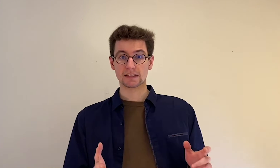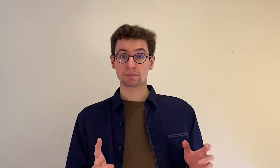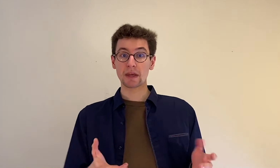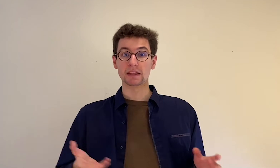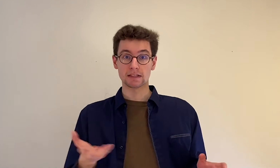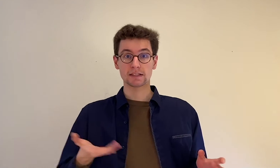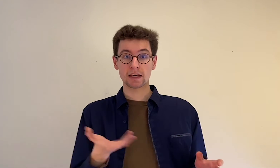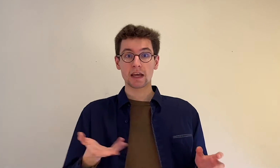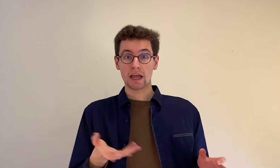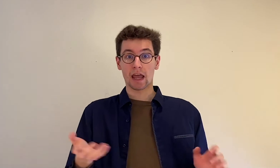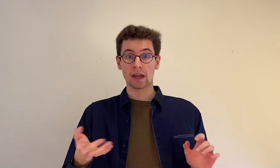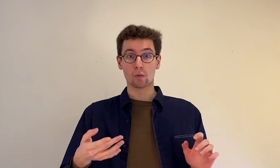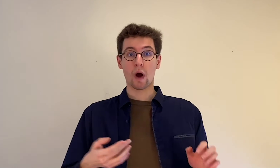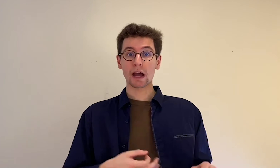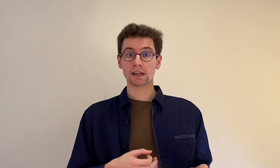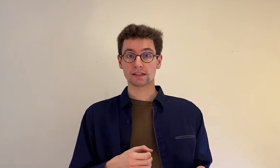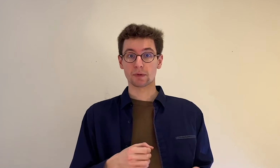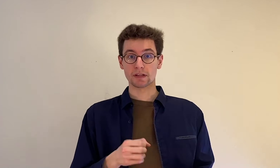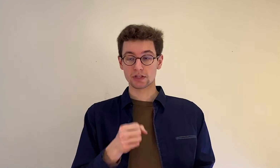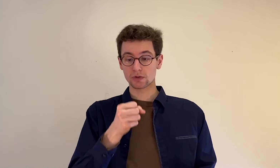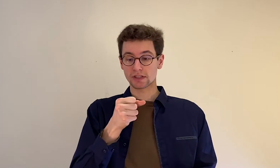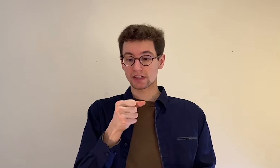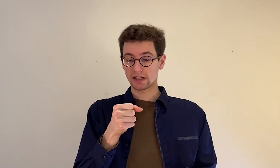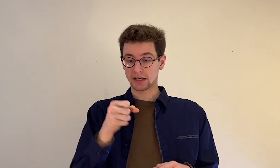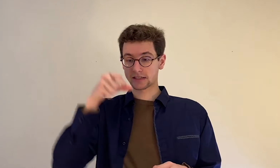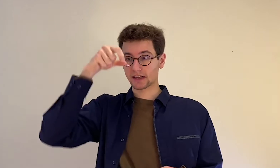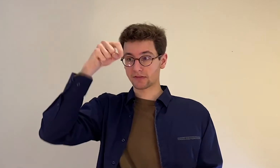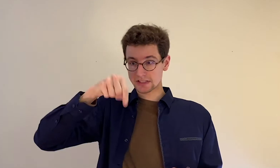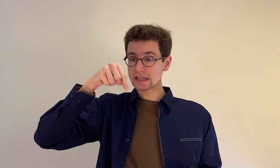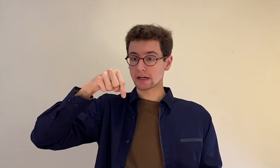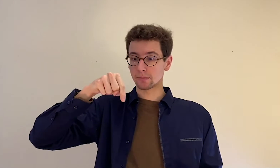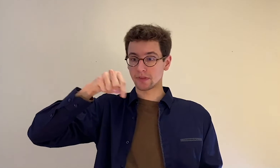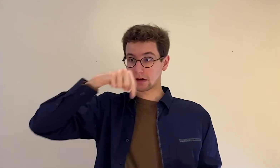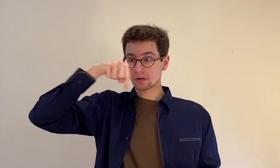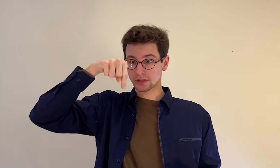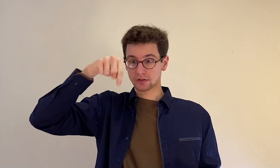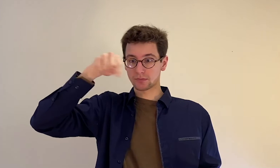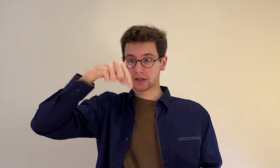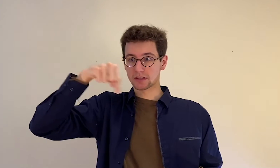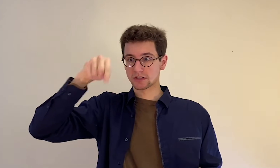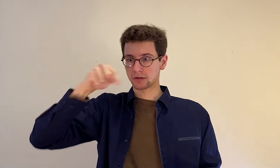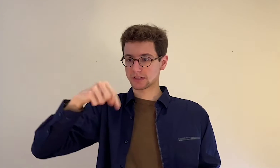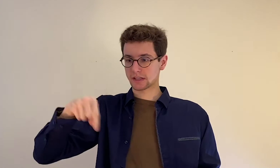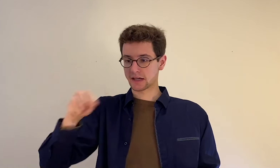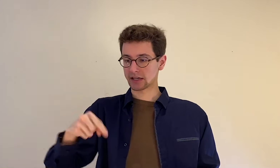spins and while it spins you sit inside of a teacup that also spins so it's like